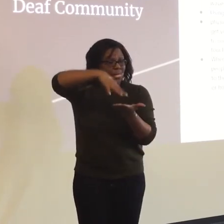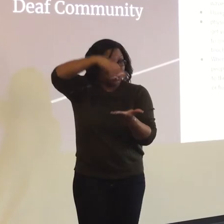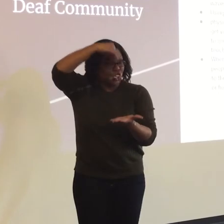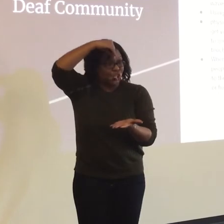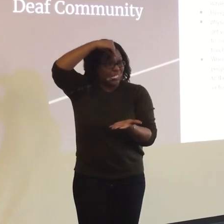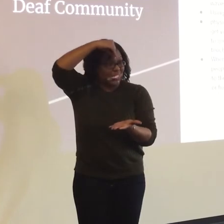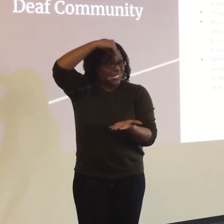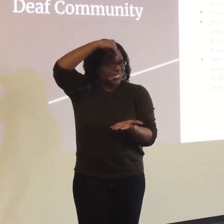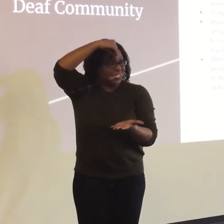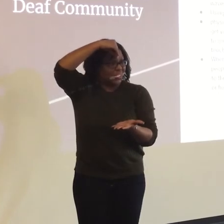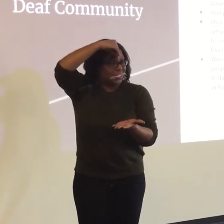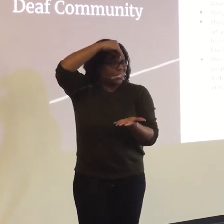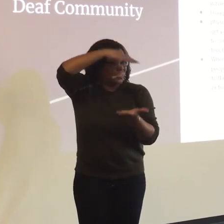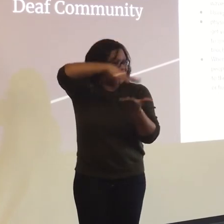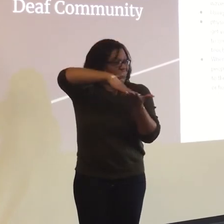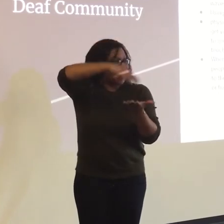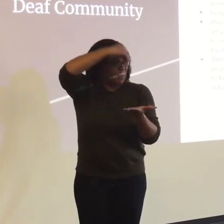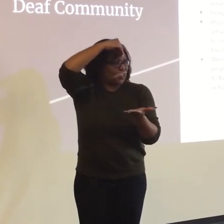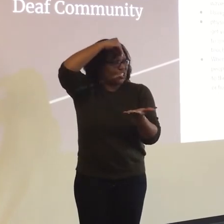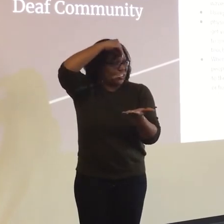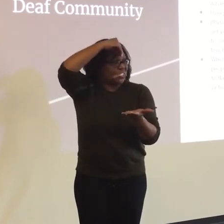and say, me, learn.